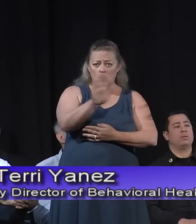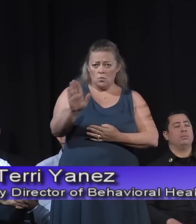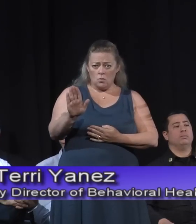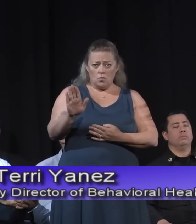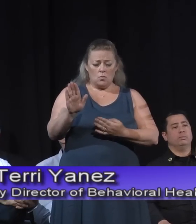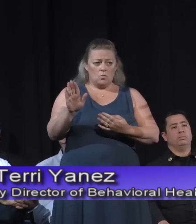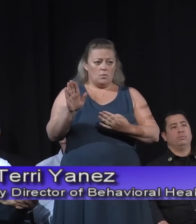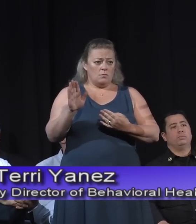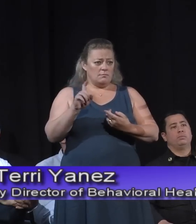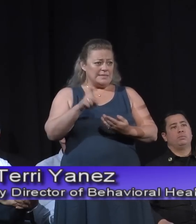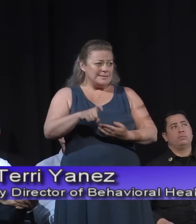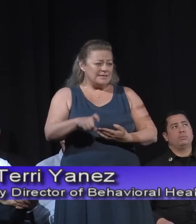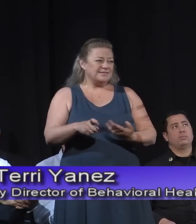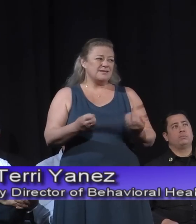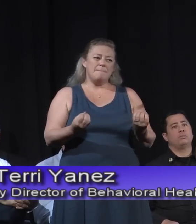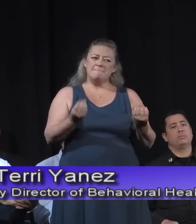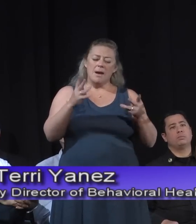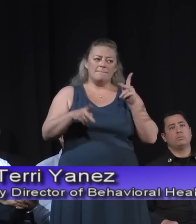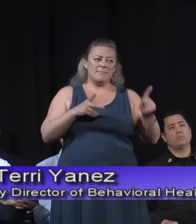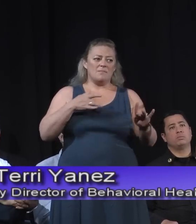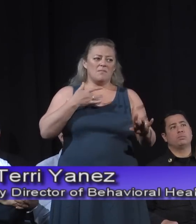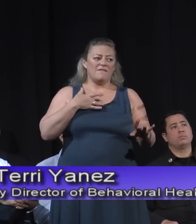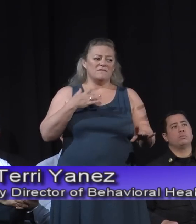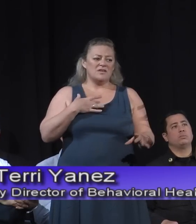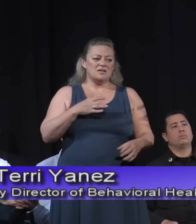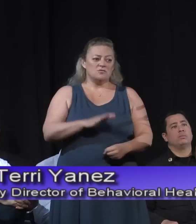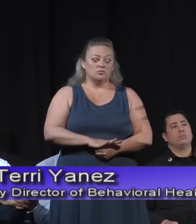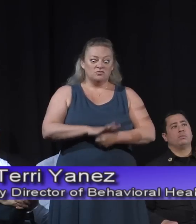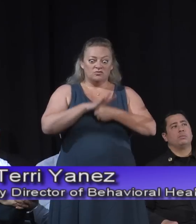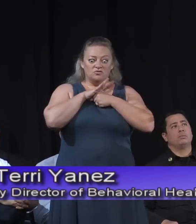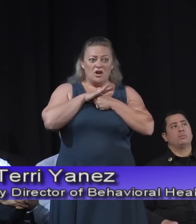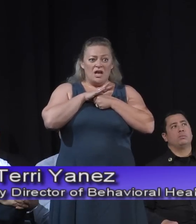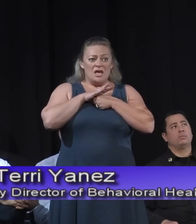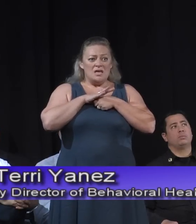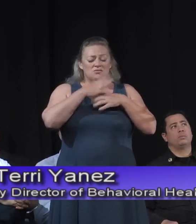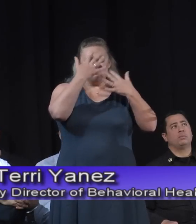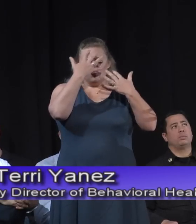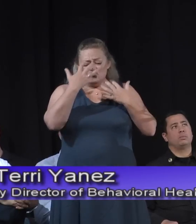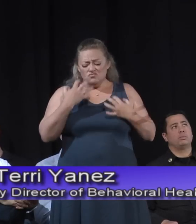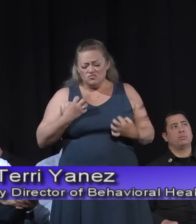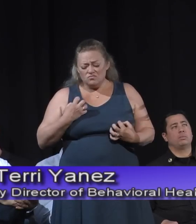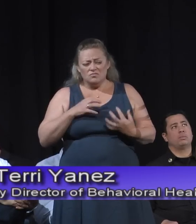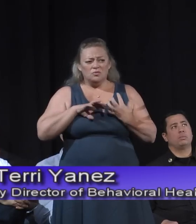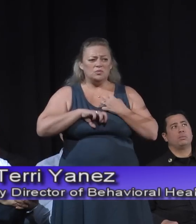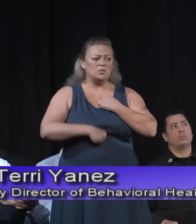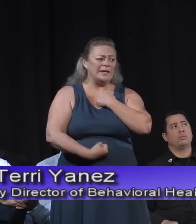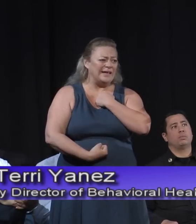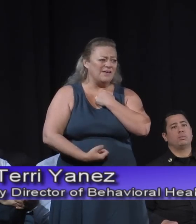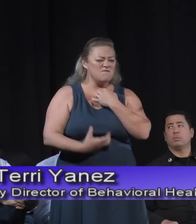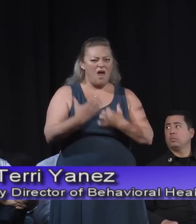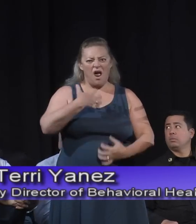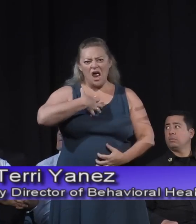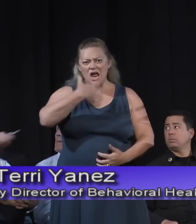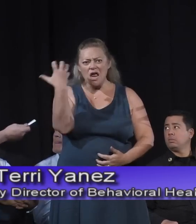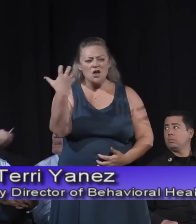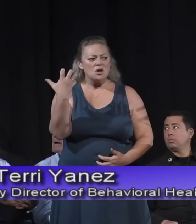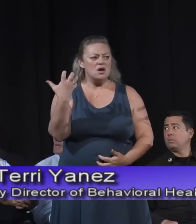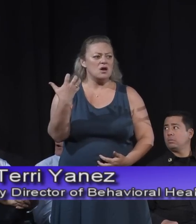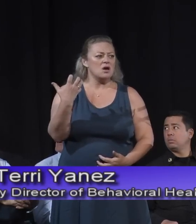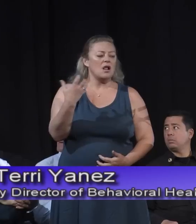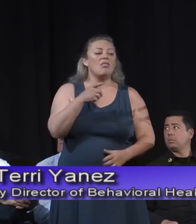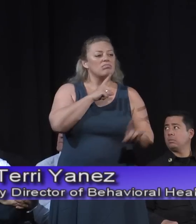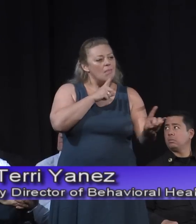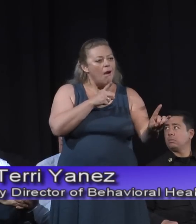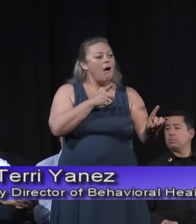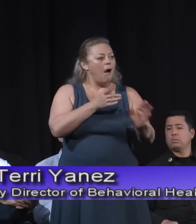events, people tend to feel stress, grief, guilt, and anger. And it's important for you to remember that there are ways to cope and you do not need